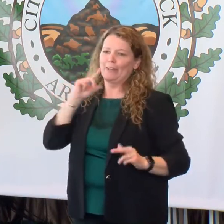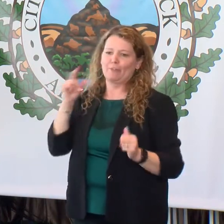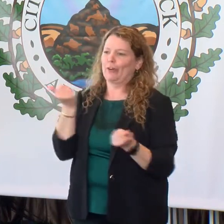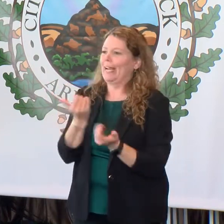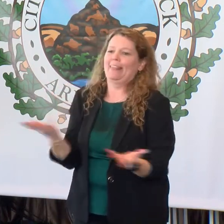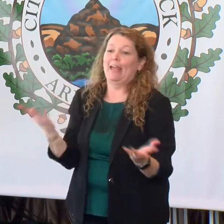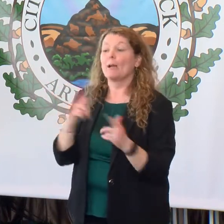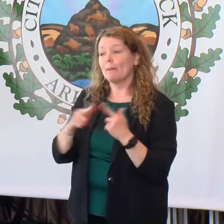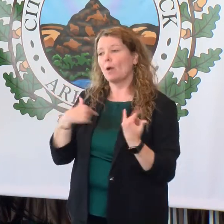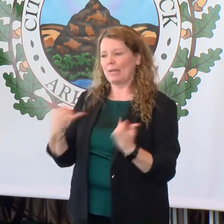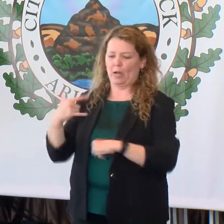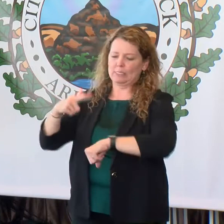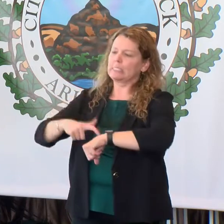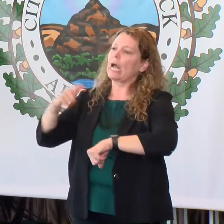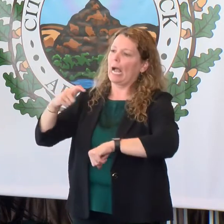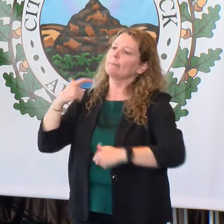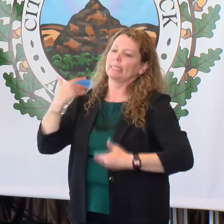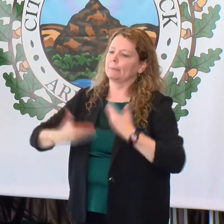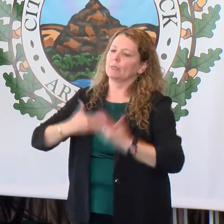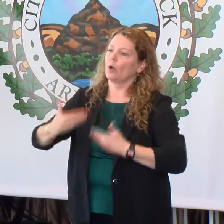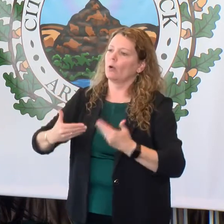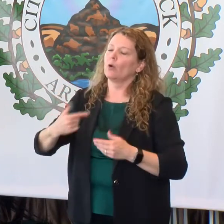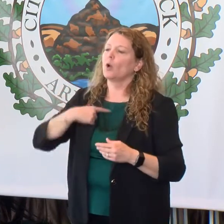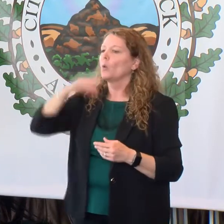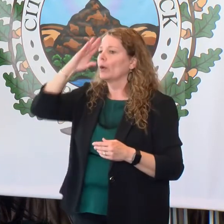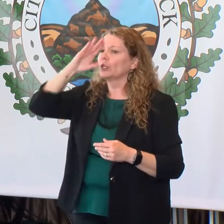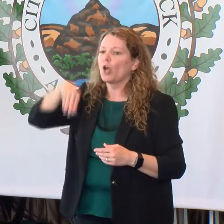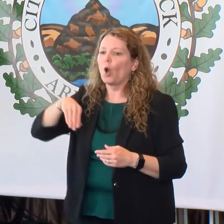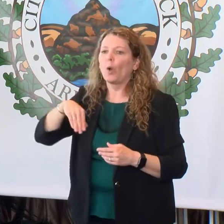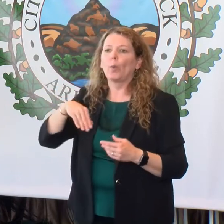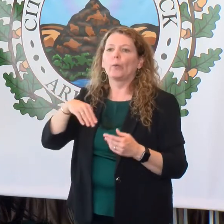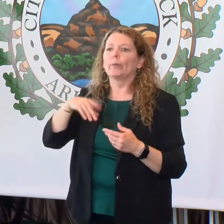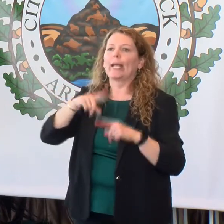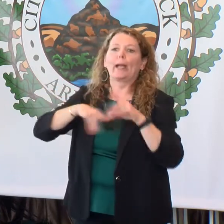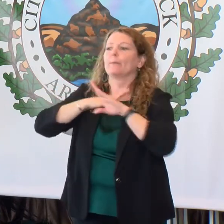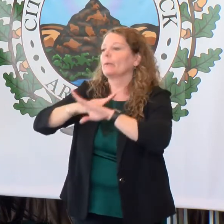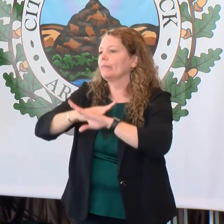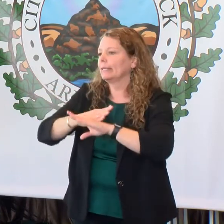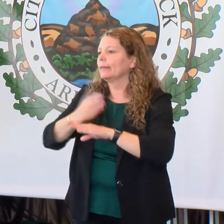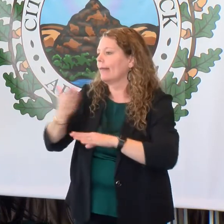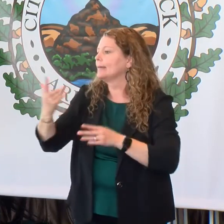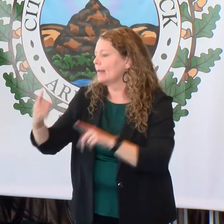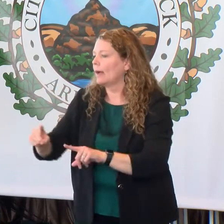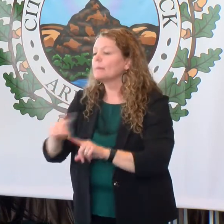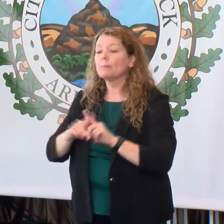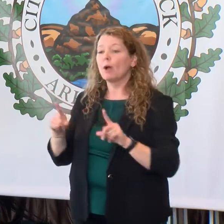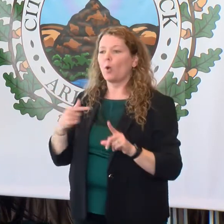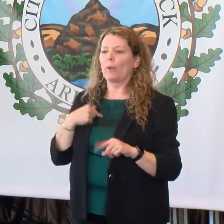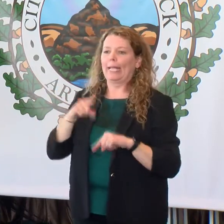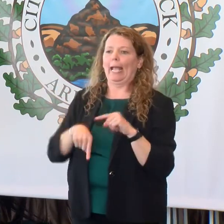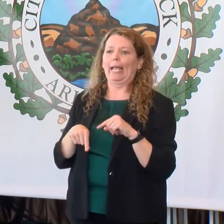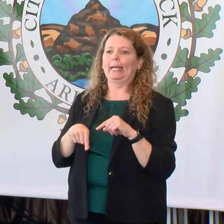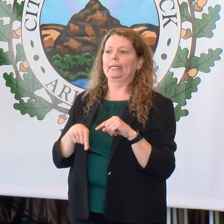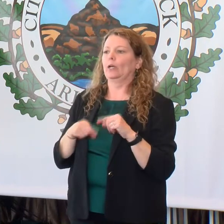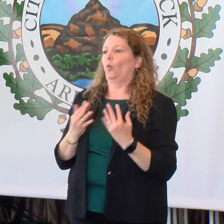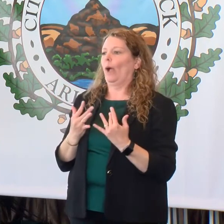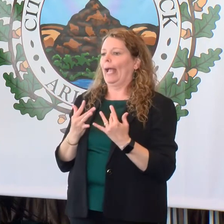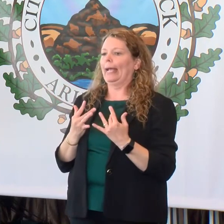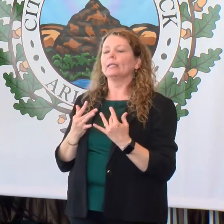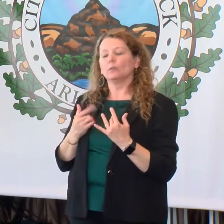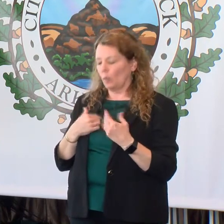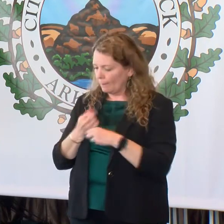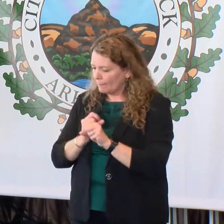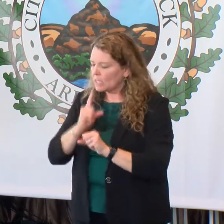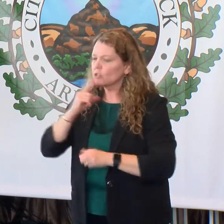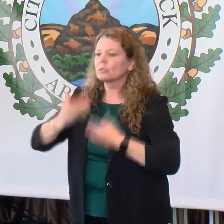time to pursue this. We know things can happen, but we know that we cannot take advantage of this opportunity.